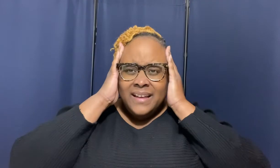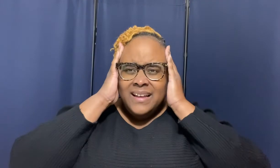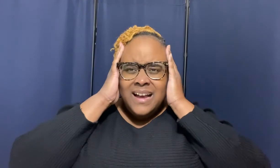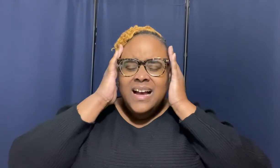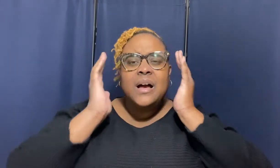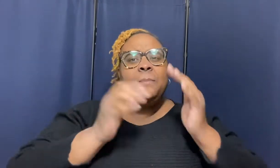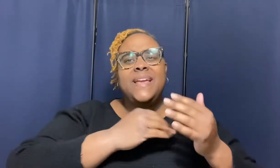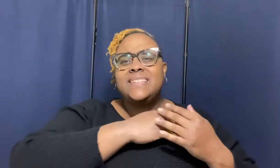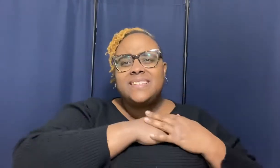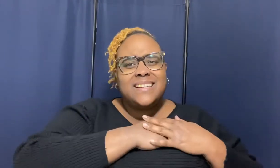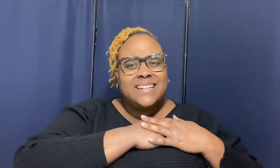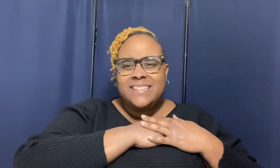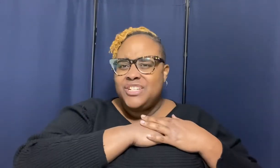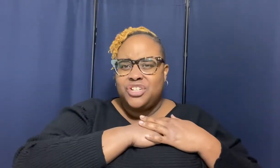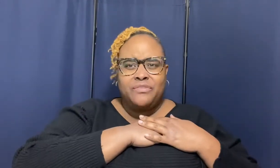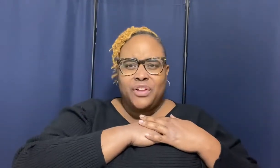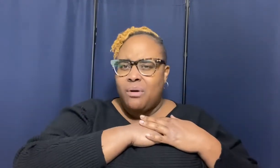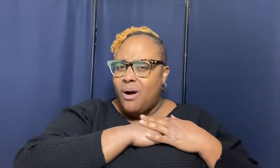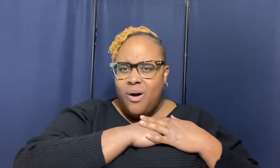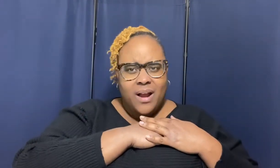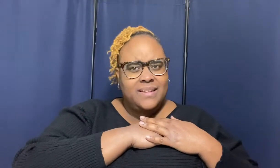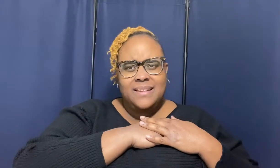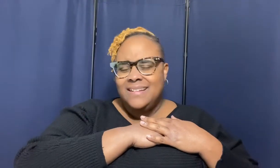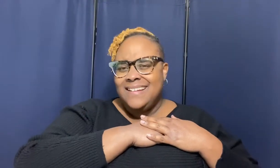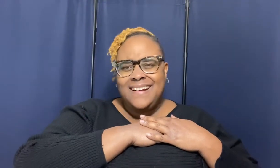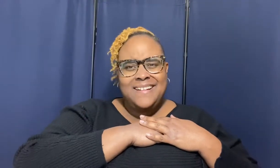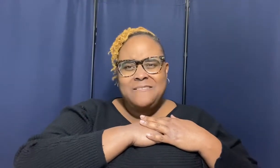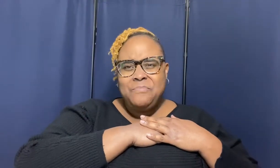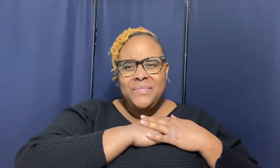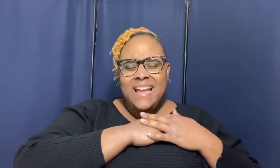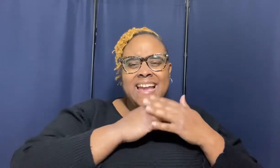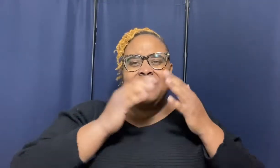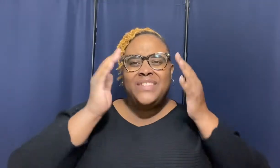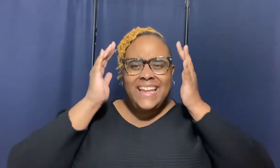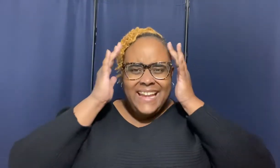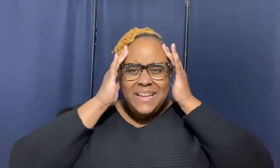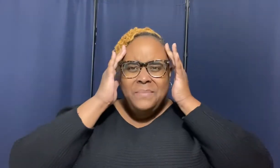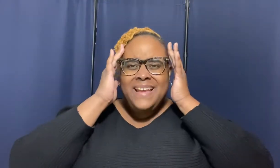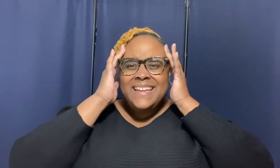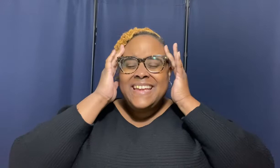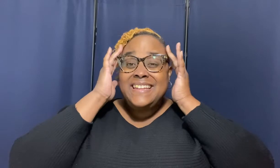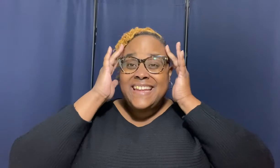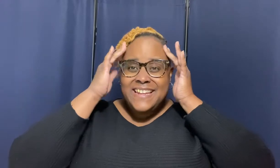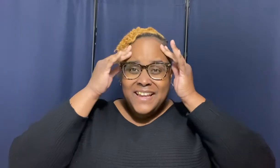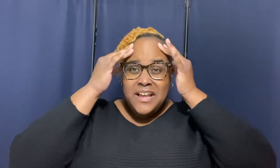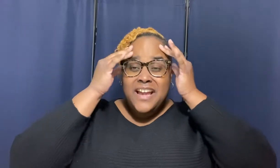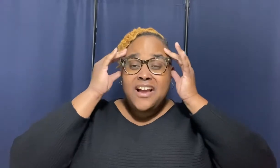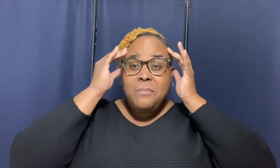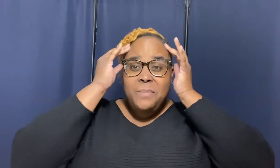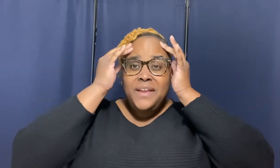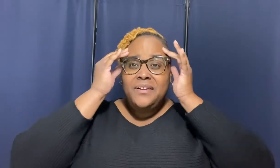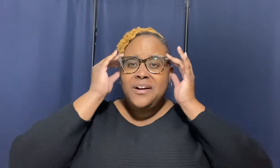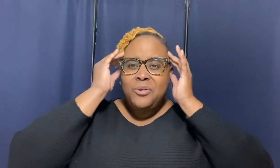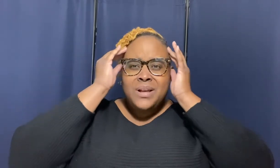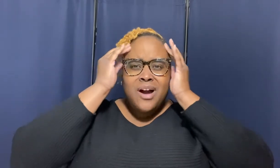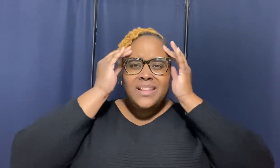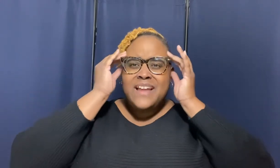huh peace is a condition of your heart huh and if the enemy can can can come up here with all of that